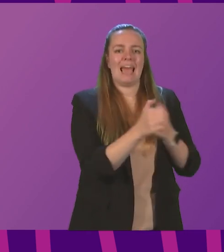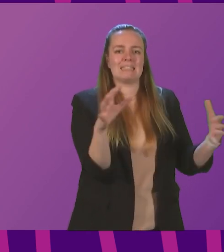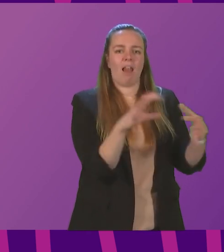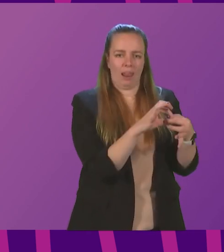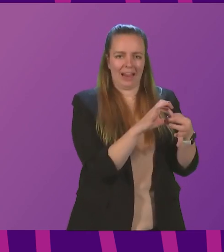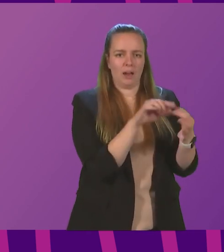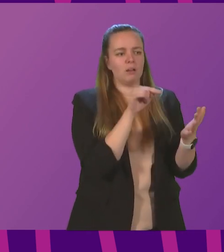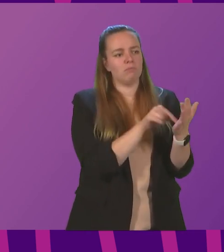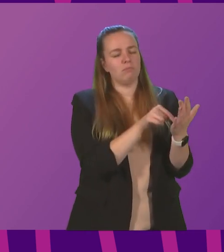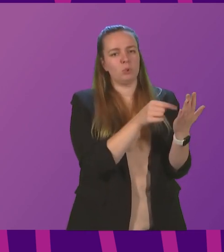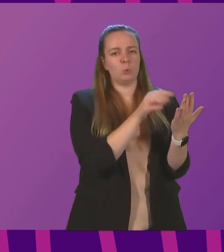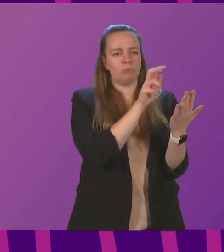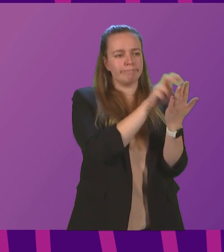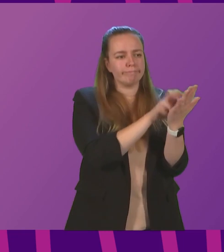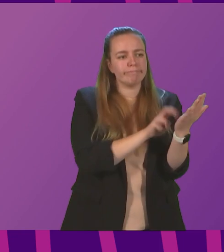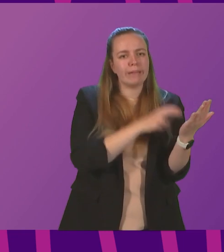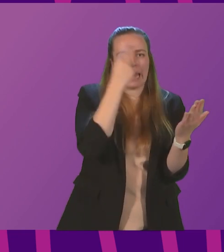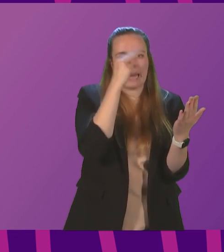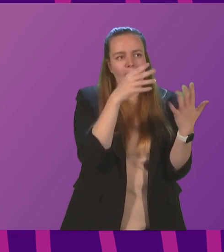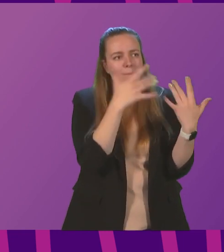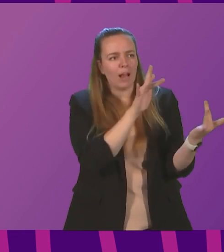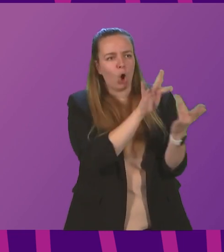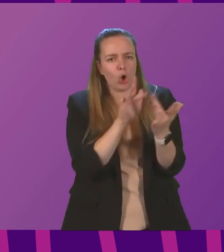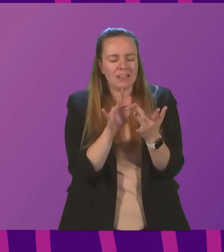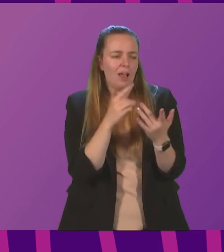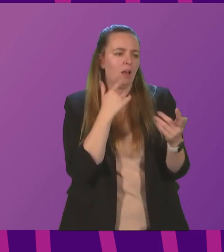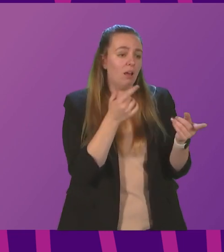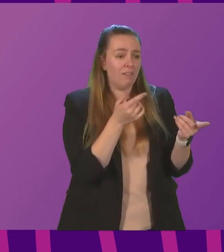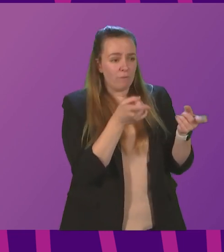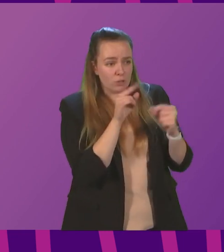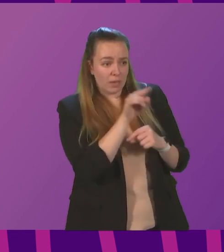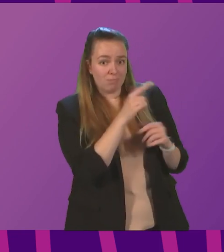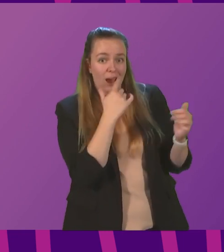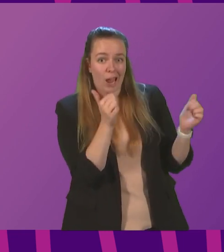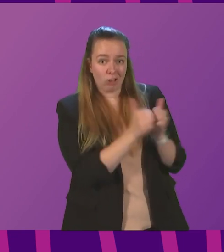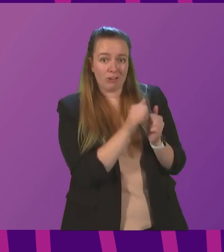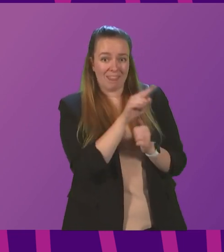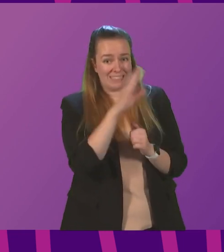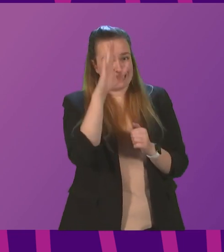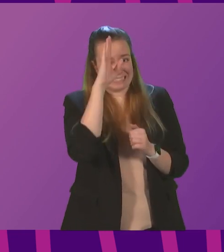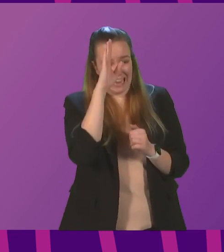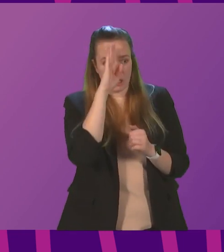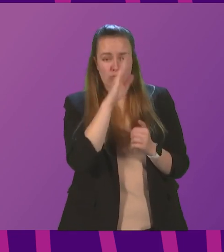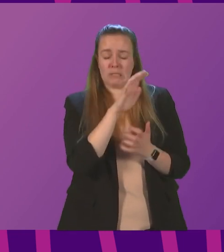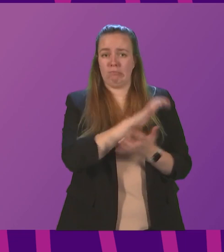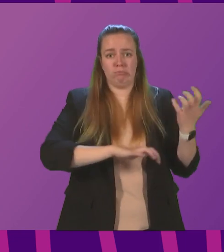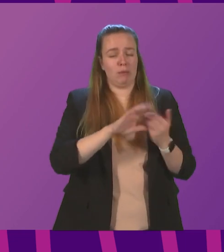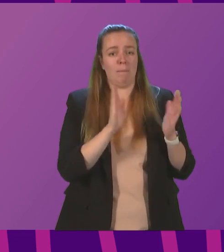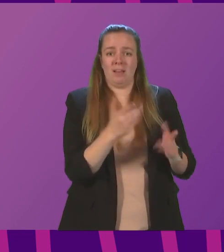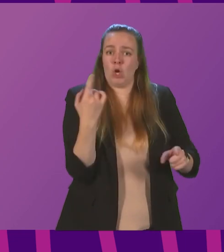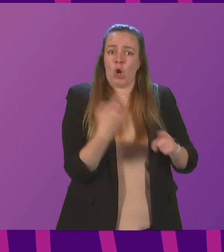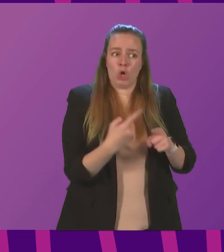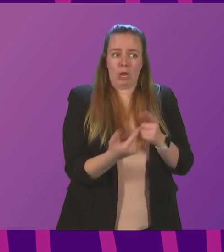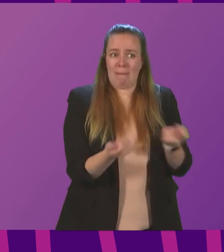with links to the contact tracing forms. First Minister, would you agree that this is a dangerous shambles and must be urgently addressed?